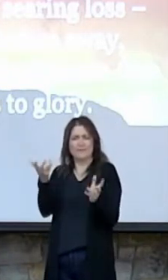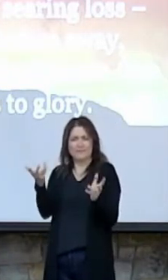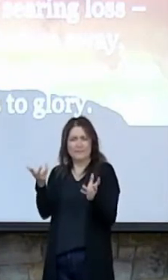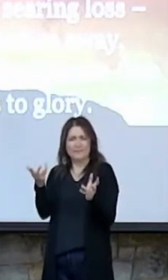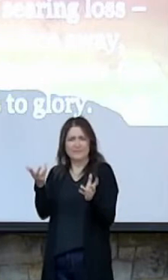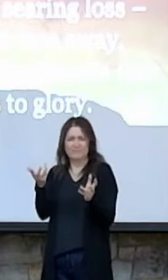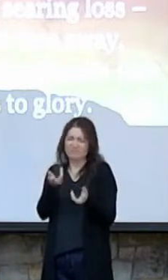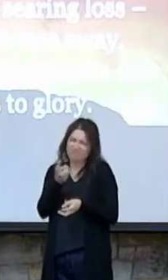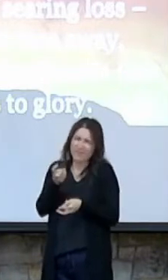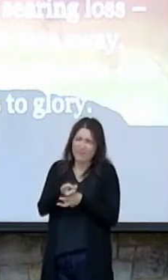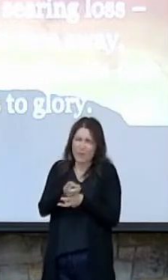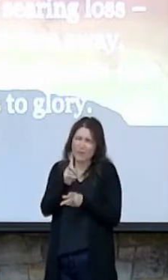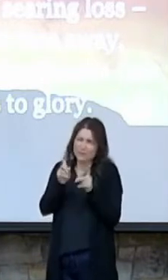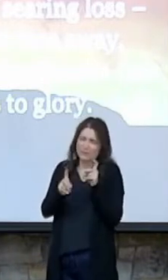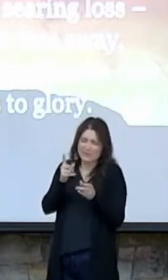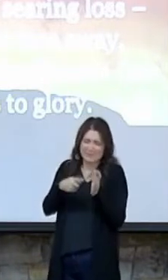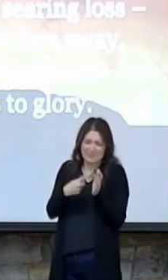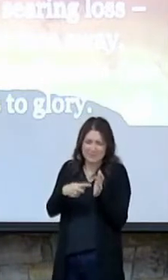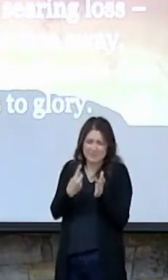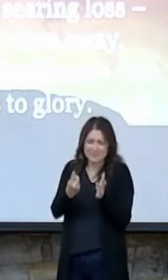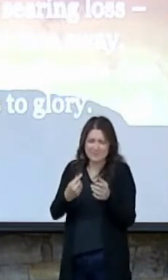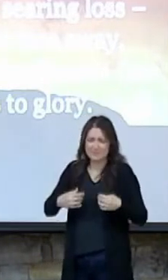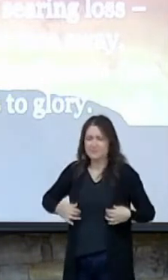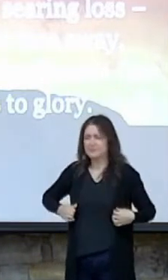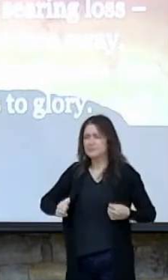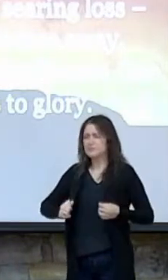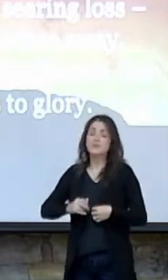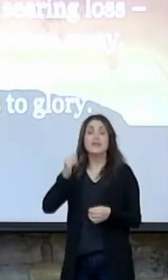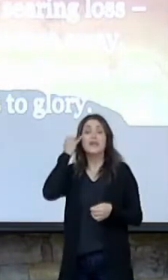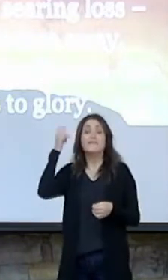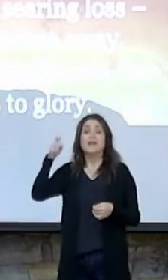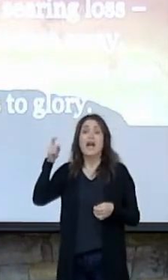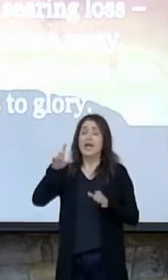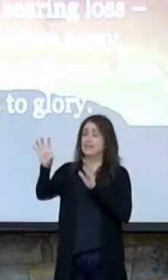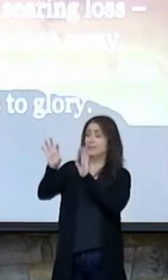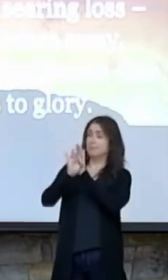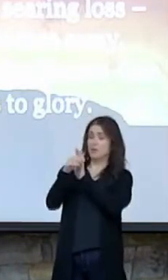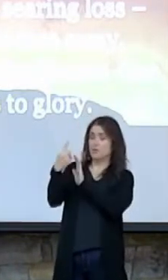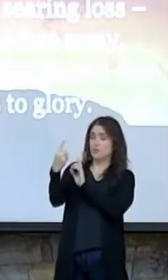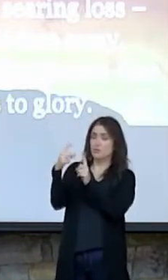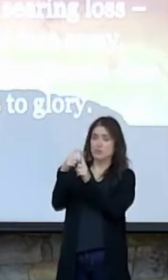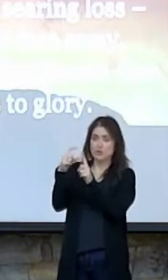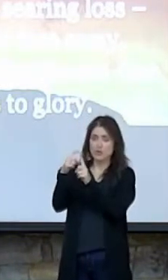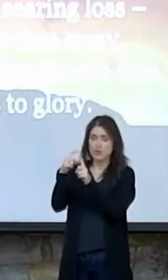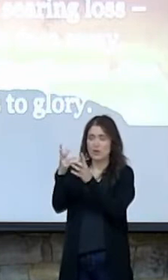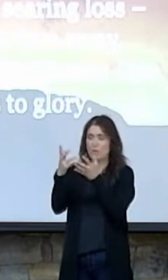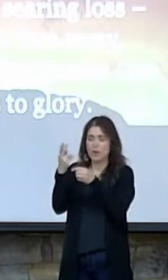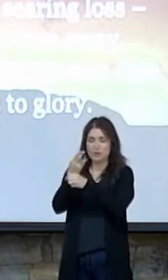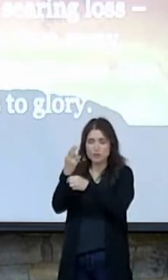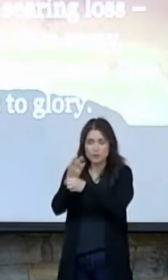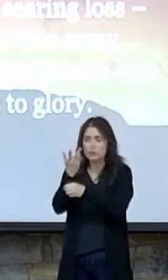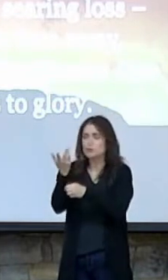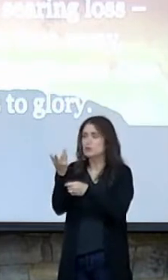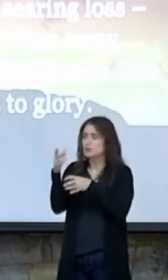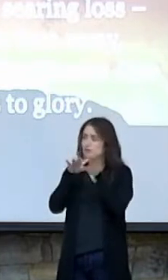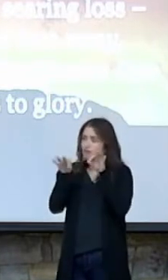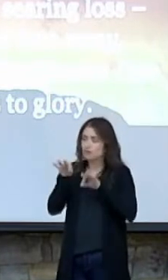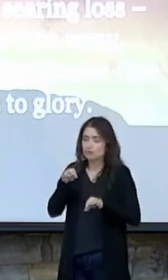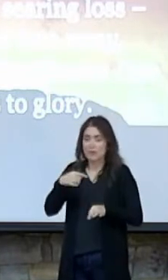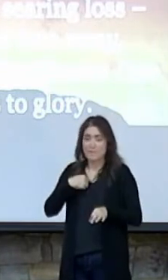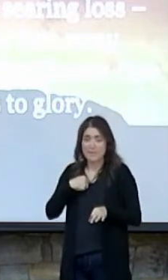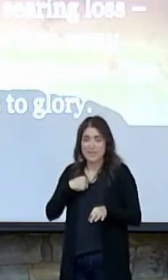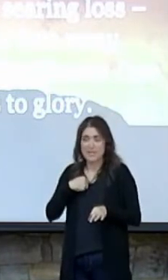It's kind of a hard question sometimes, isn't it? If I had to pick a word that I would want to use to describe me,